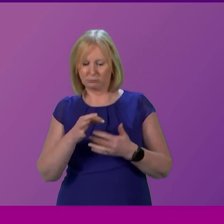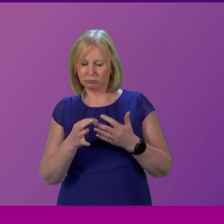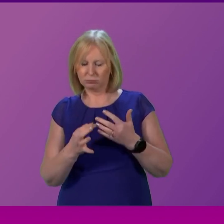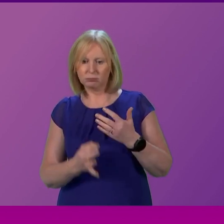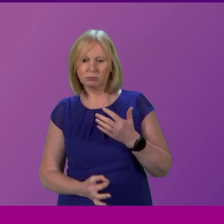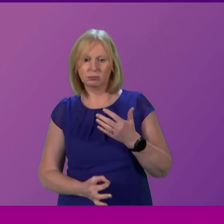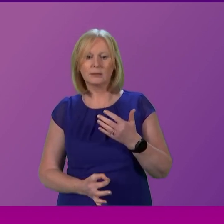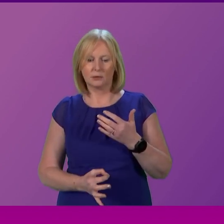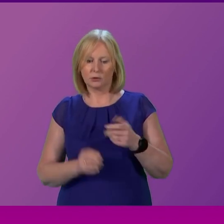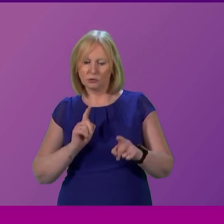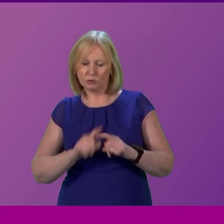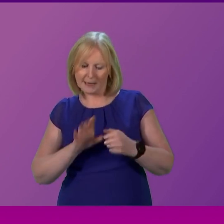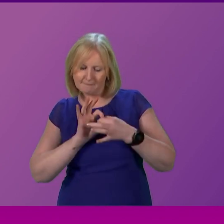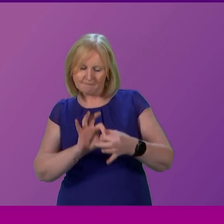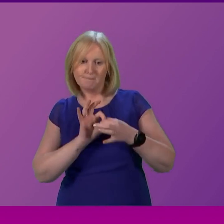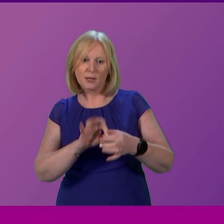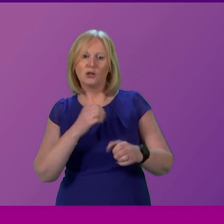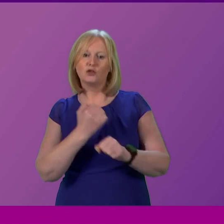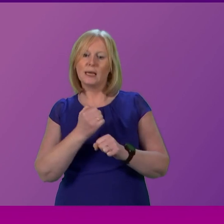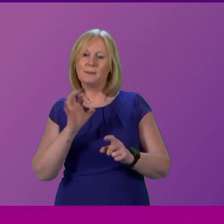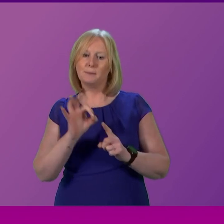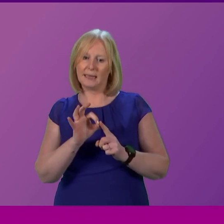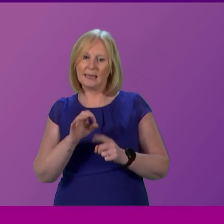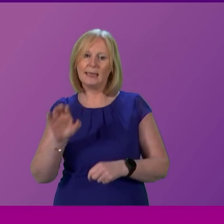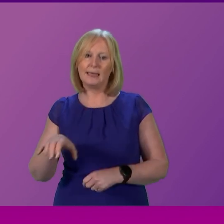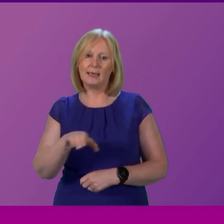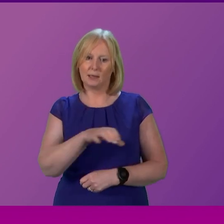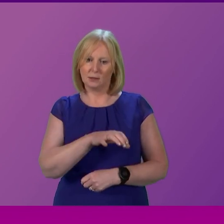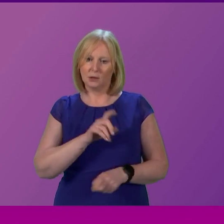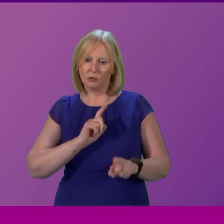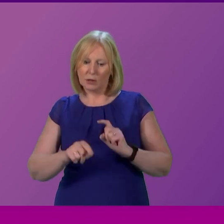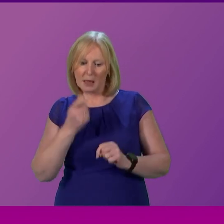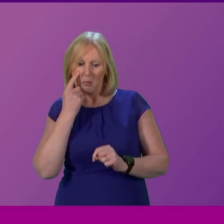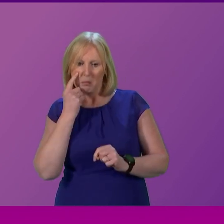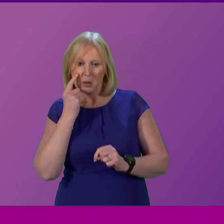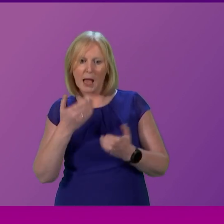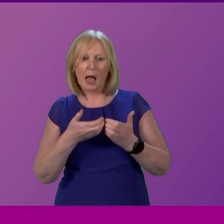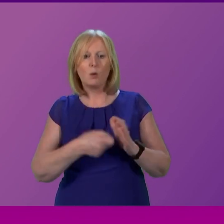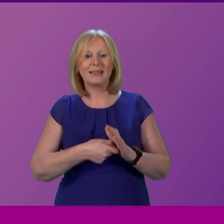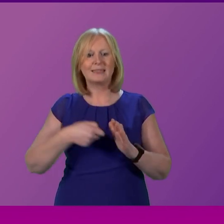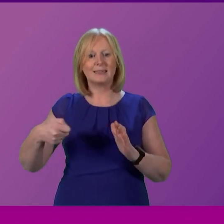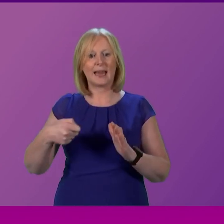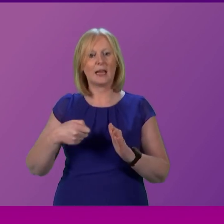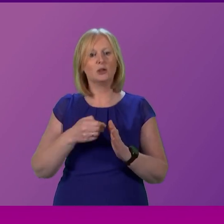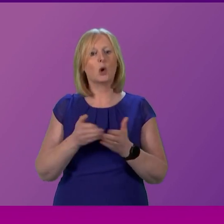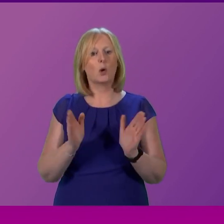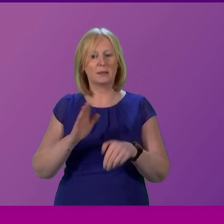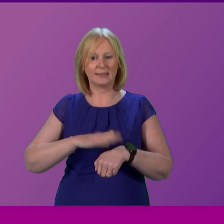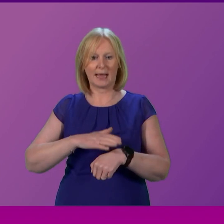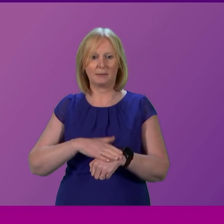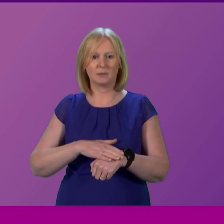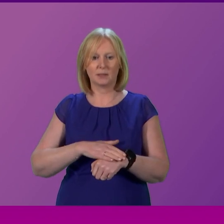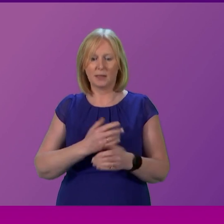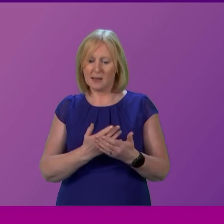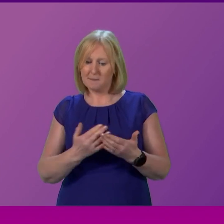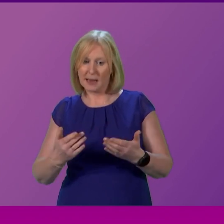board to work with their GP practices in the health board area to see what more they can do around extending opening hours and I know that many GP